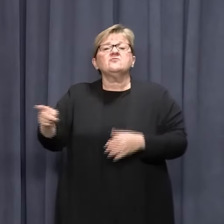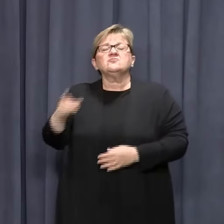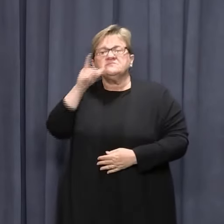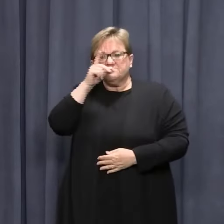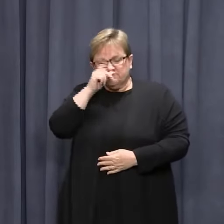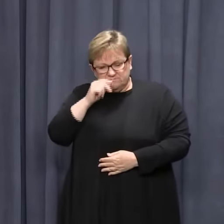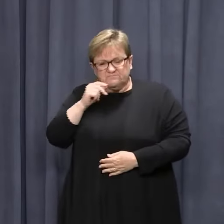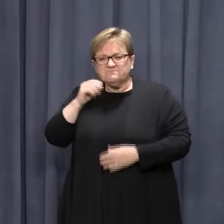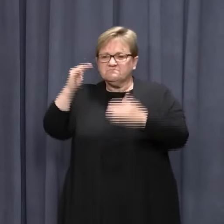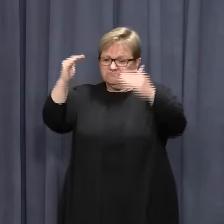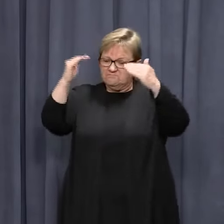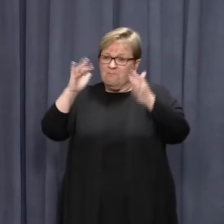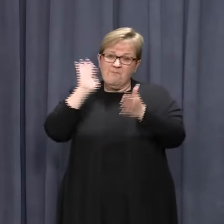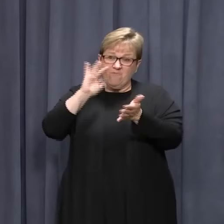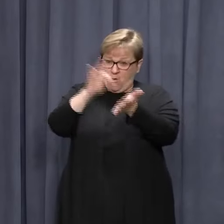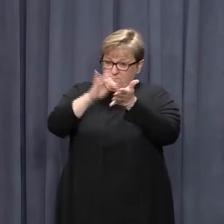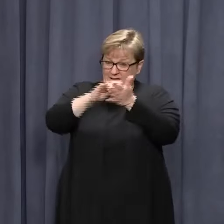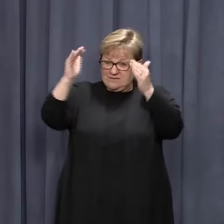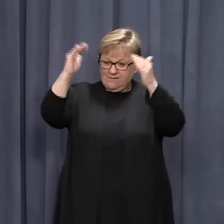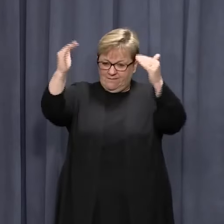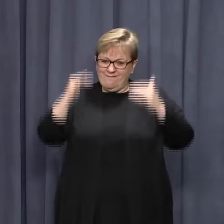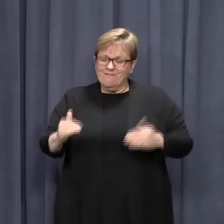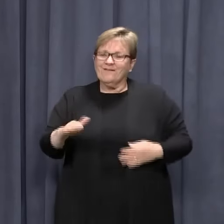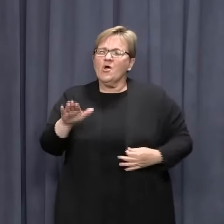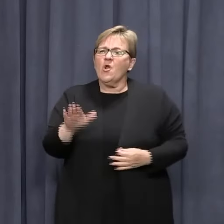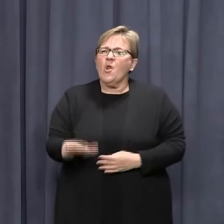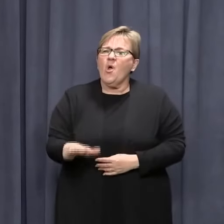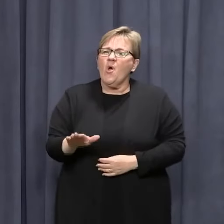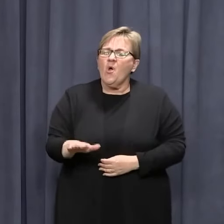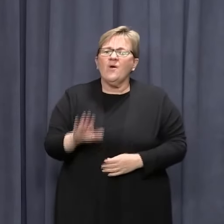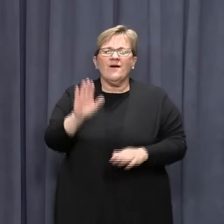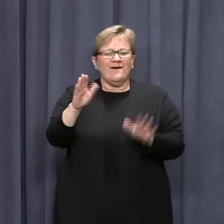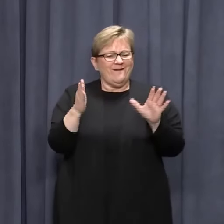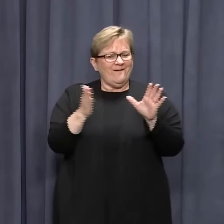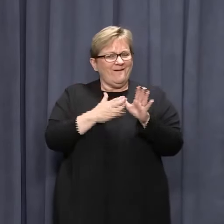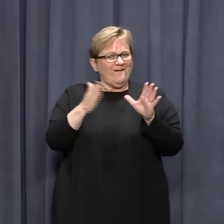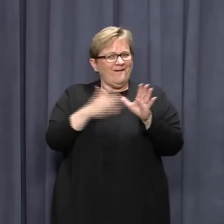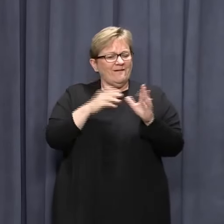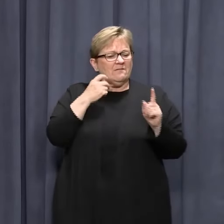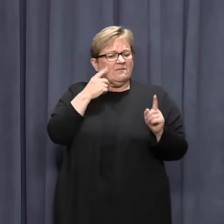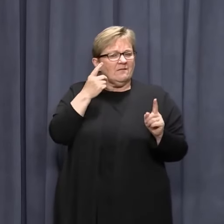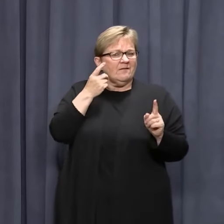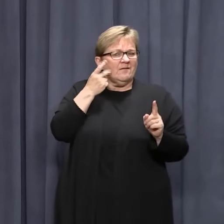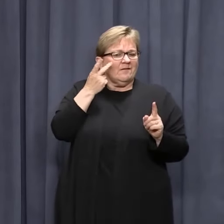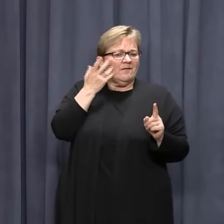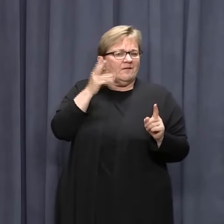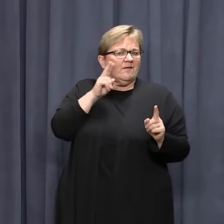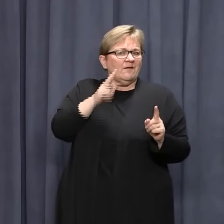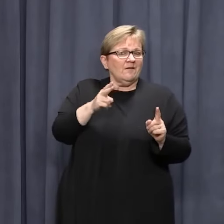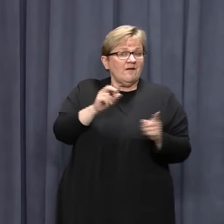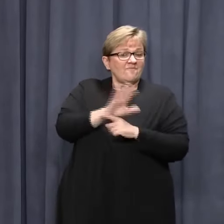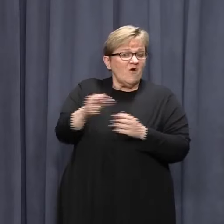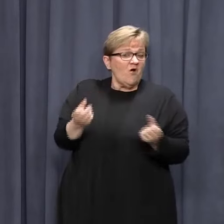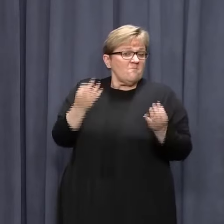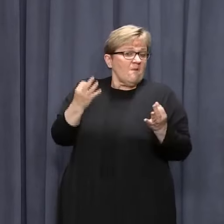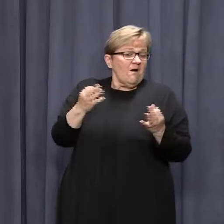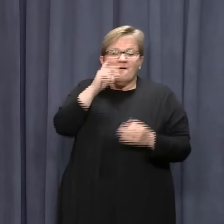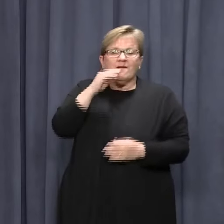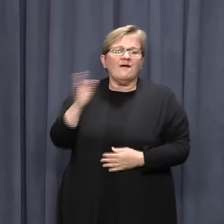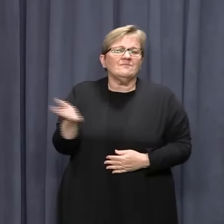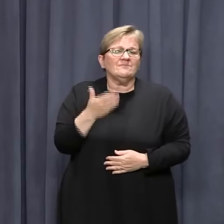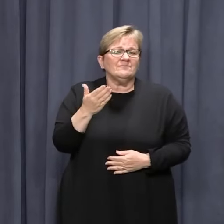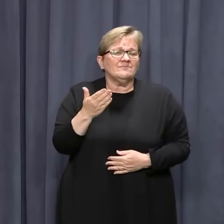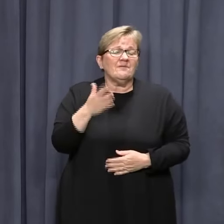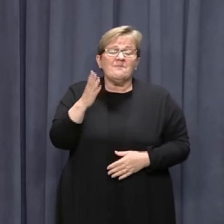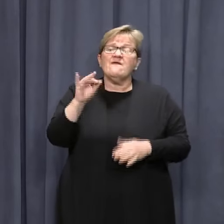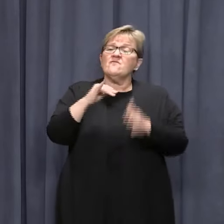to the low risk category. Of course, this is pending no subsequent outbreaks in that state. For